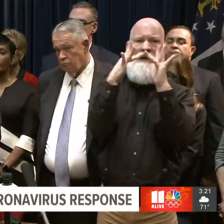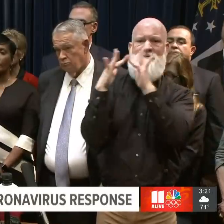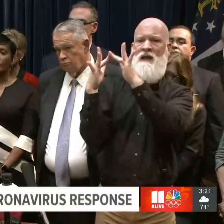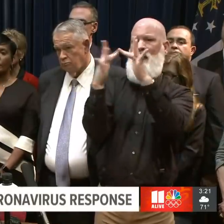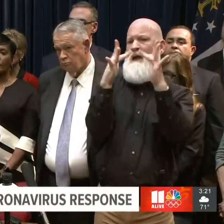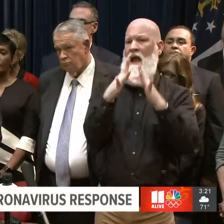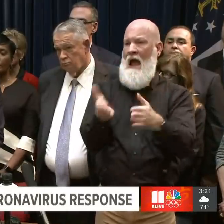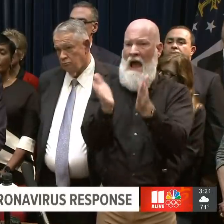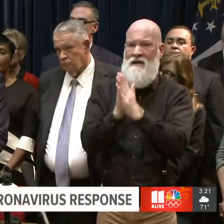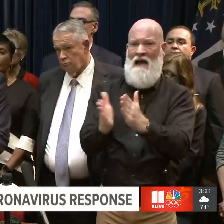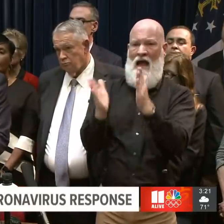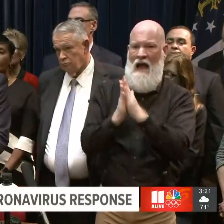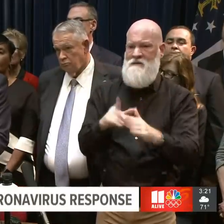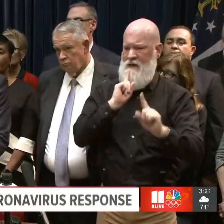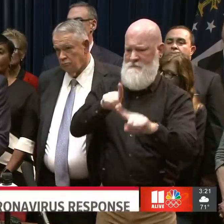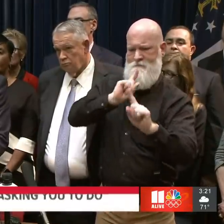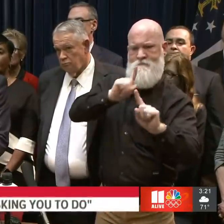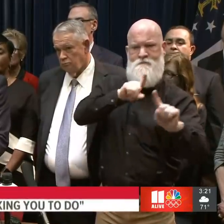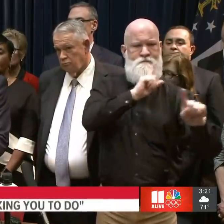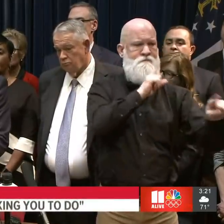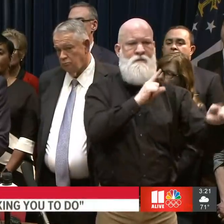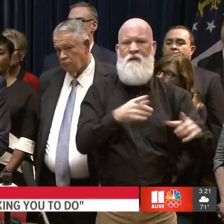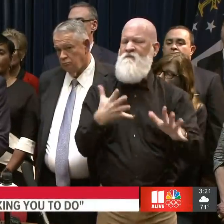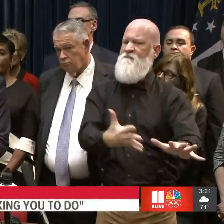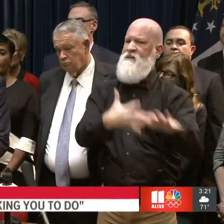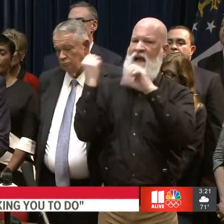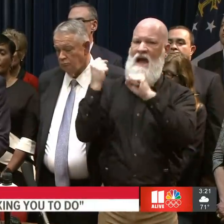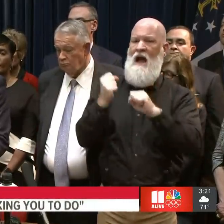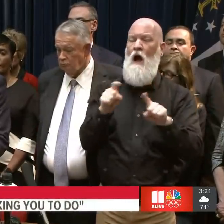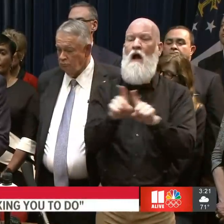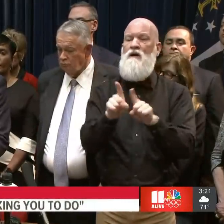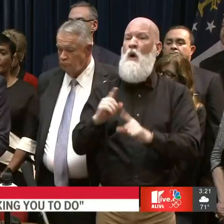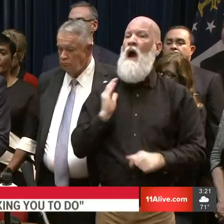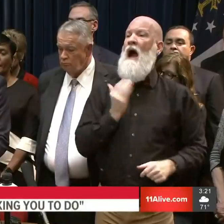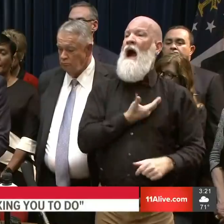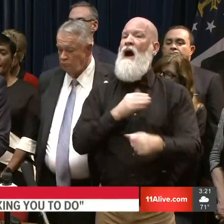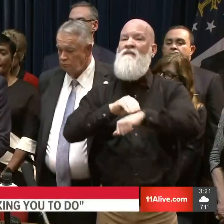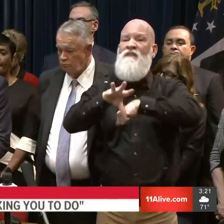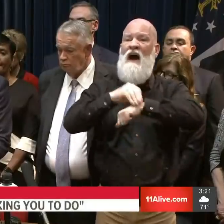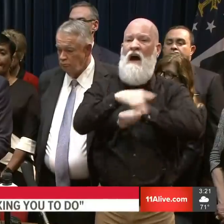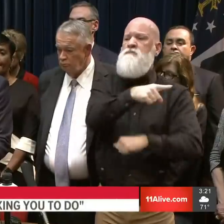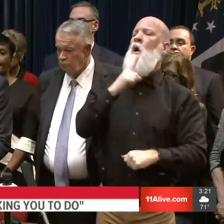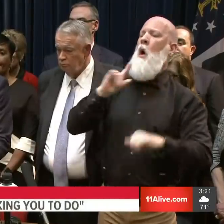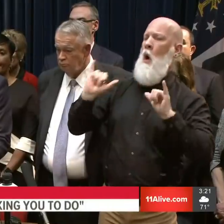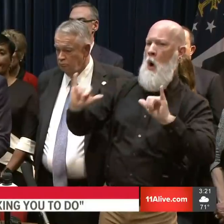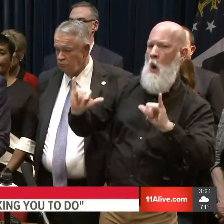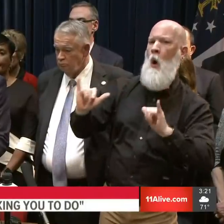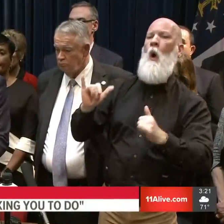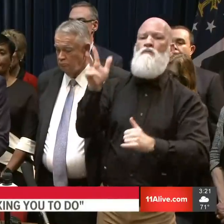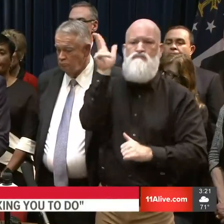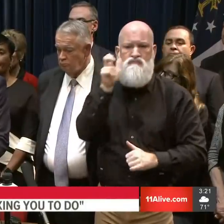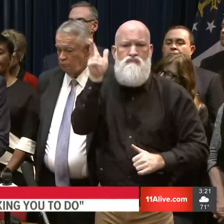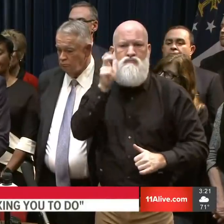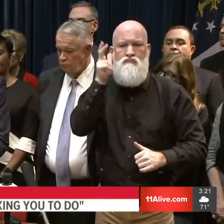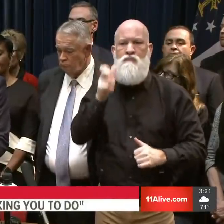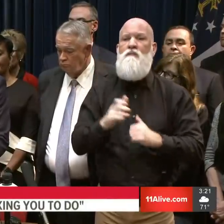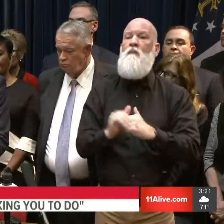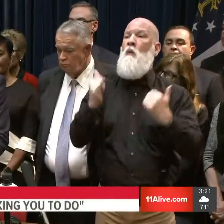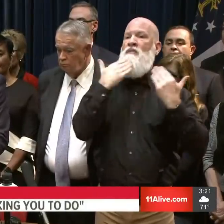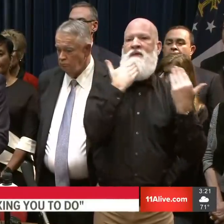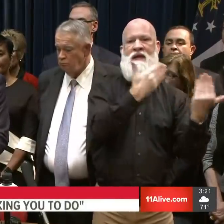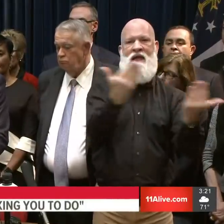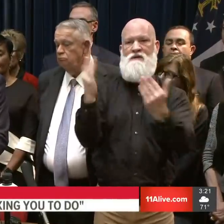offer their assistance, but also heed our advice. I also want to thank everyone who is standing here with me today.